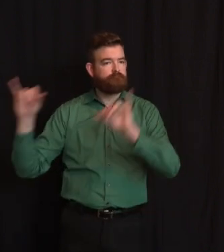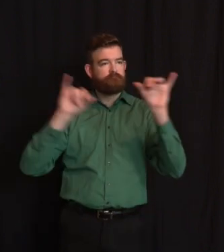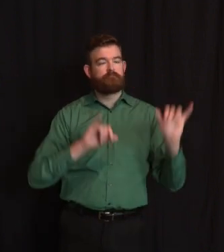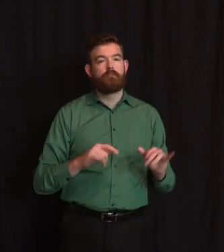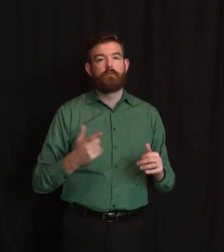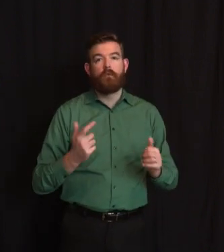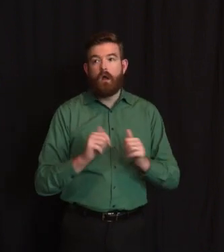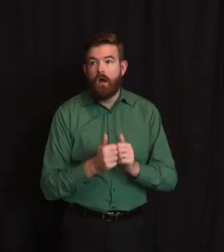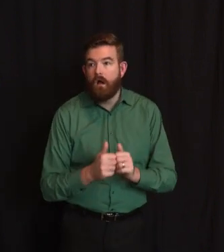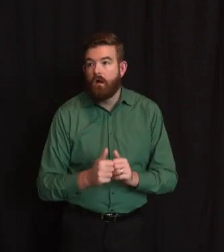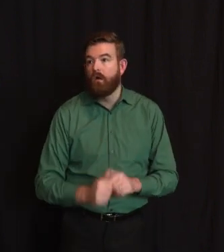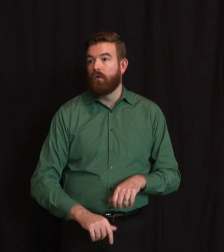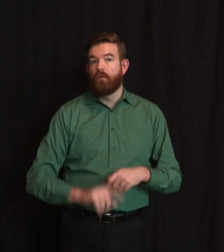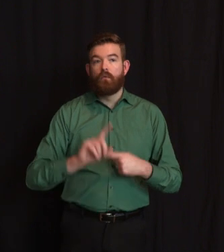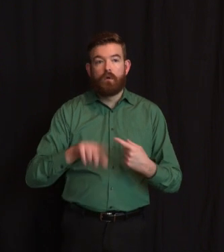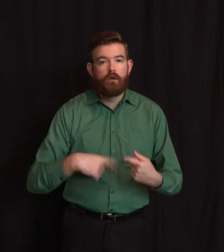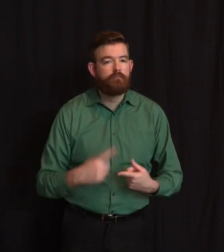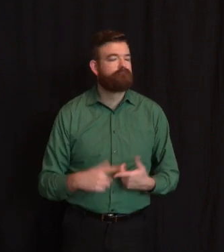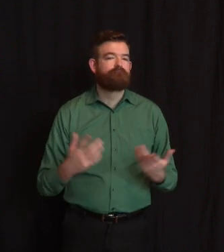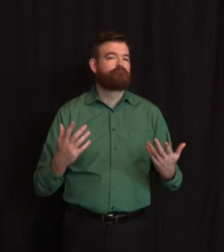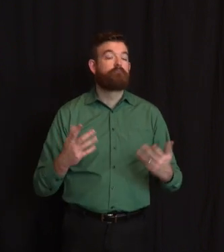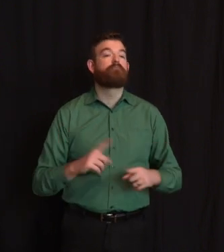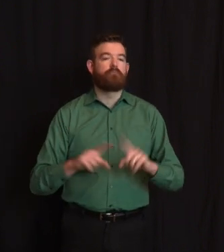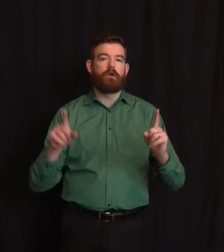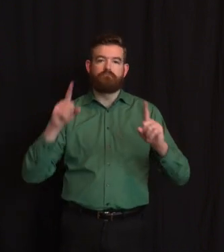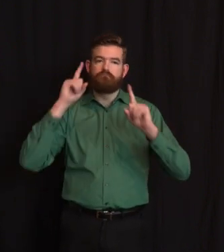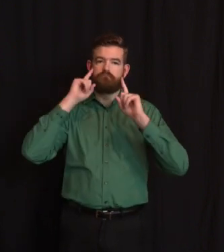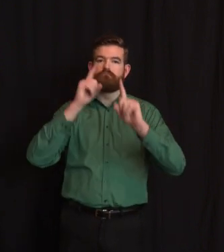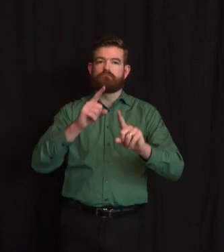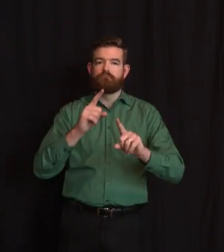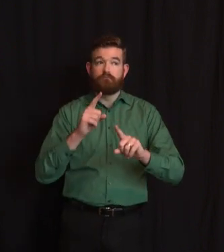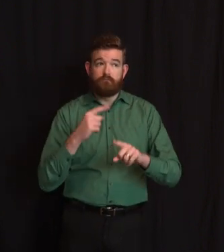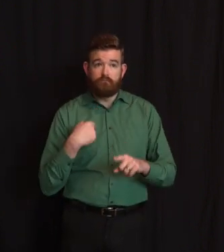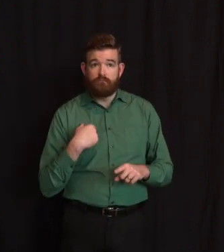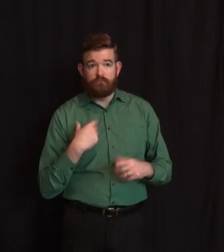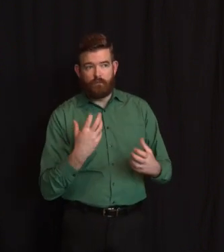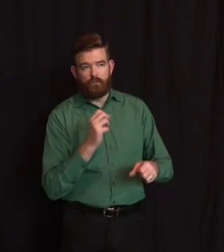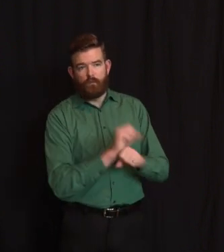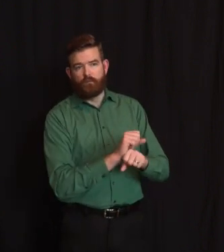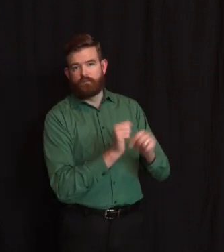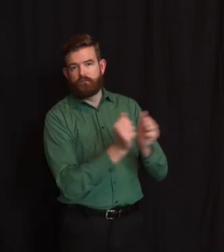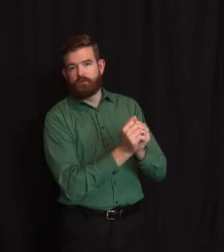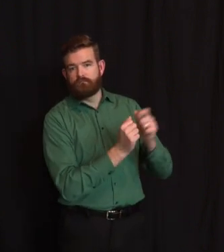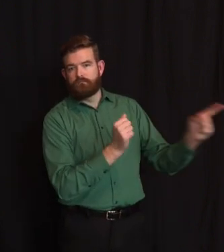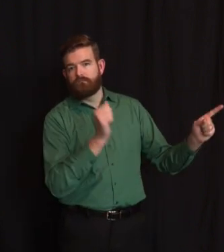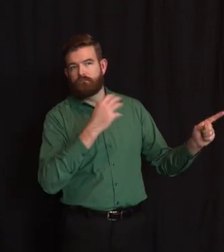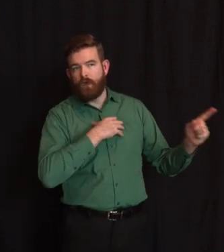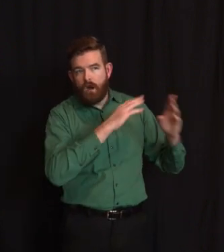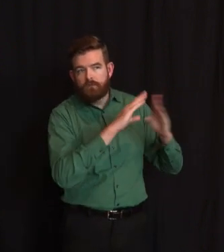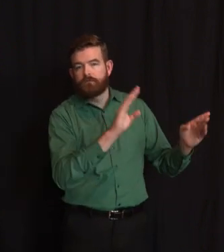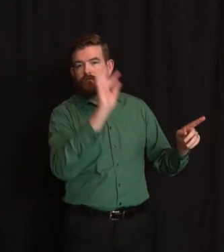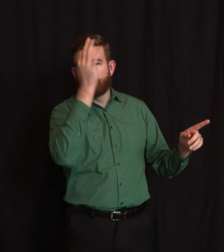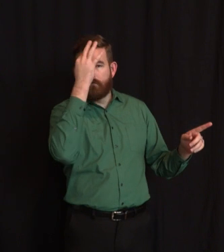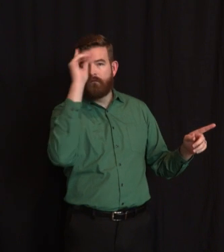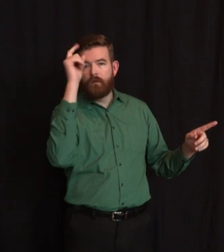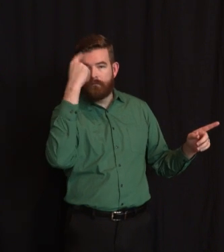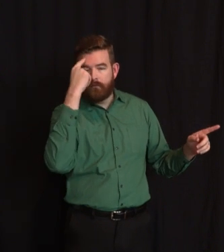federal government. And I've mentioned one example at least a lot, but it's the sort of – know, Judy and